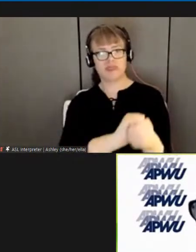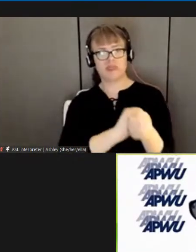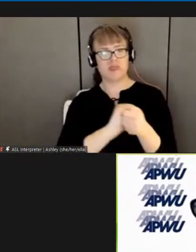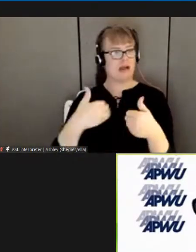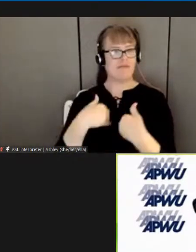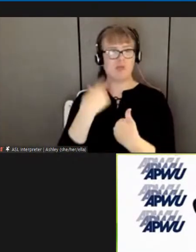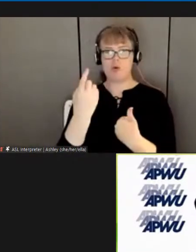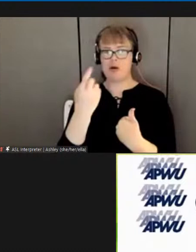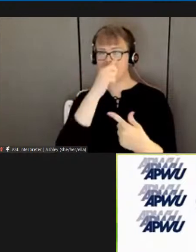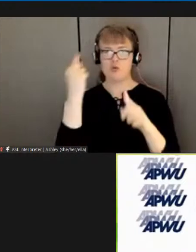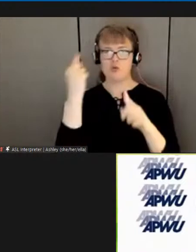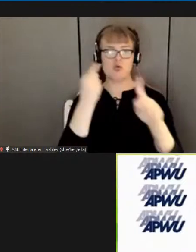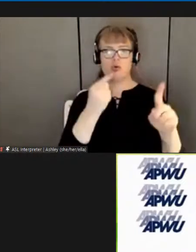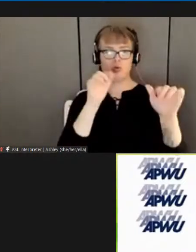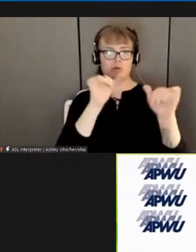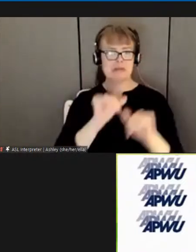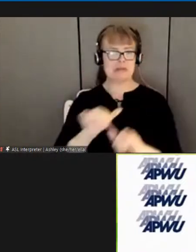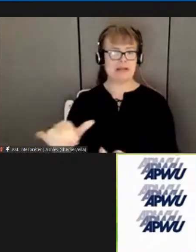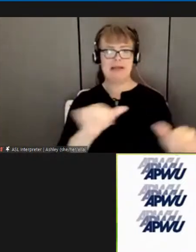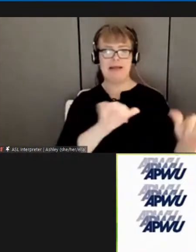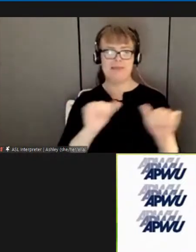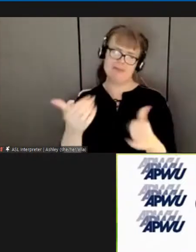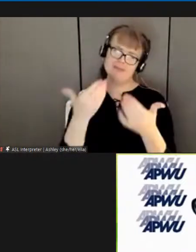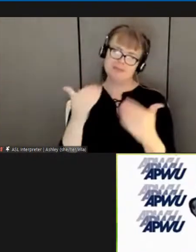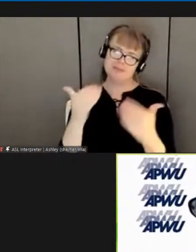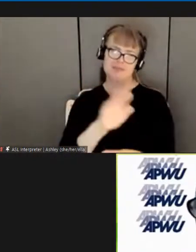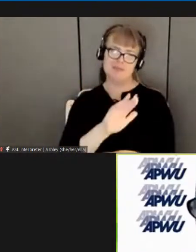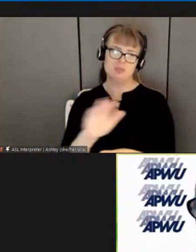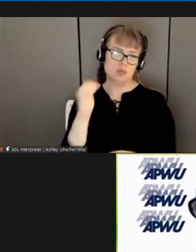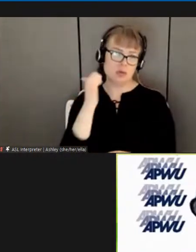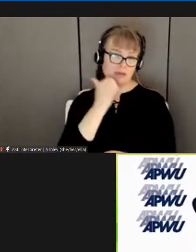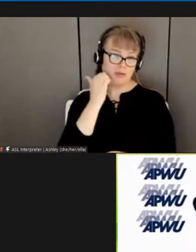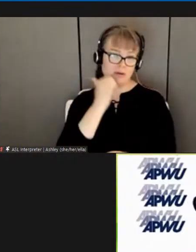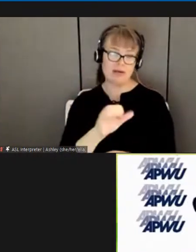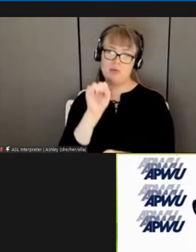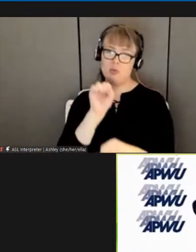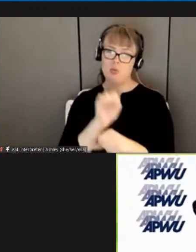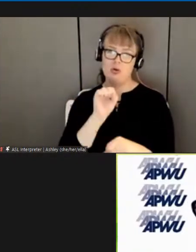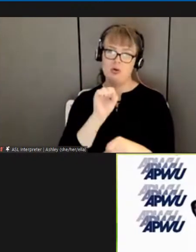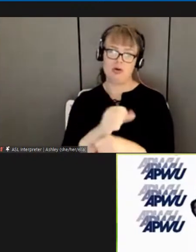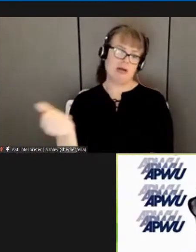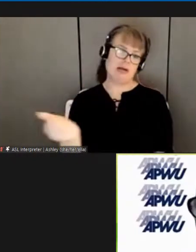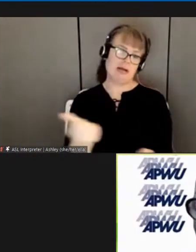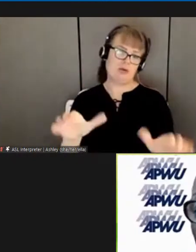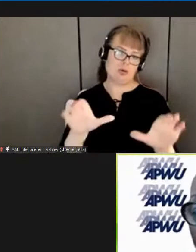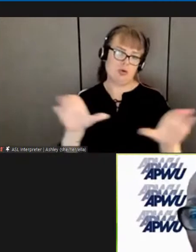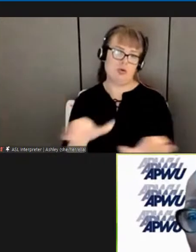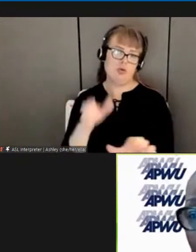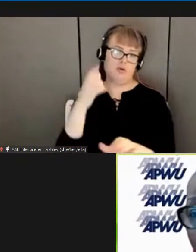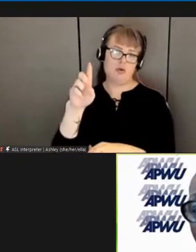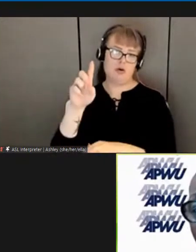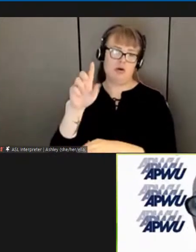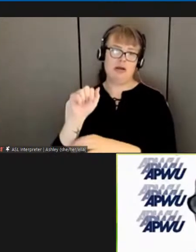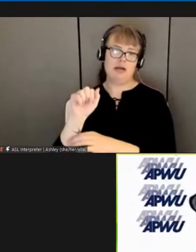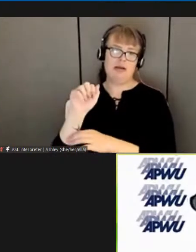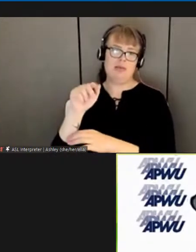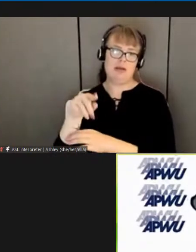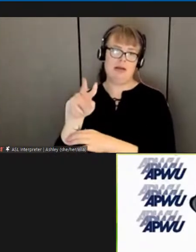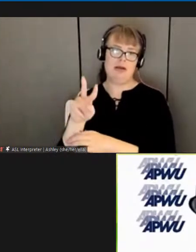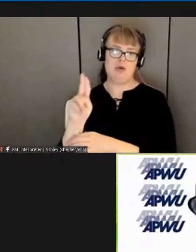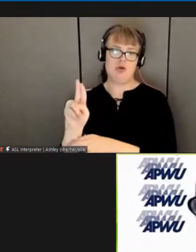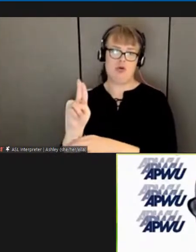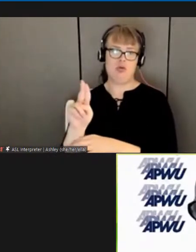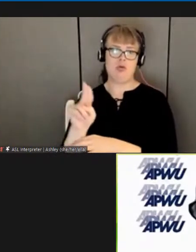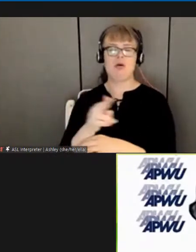that you do every day um and thank you for everything that you do for the apwu thank you for the opportunity to represent